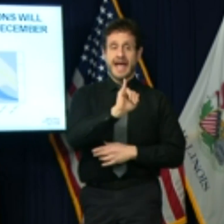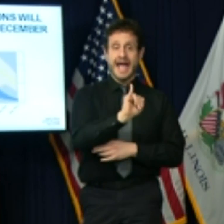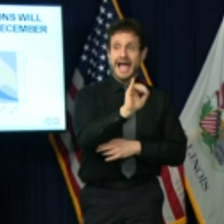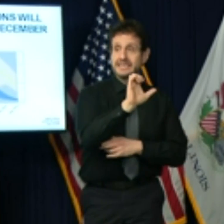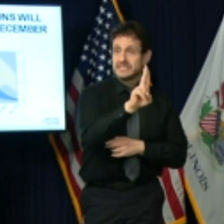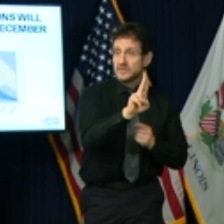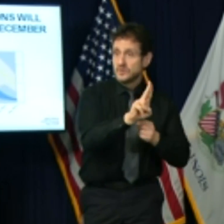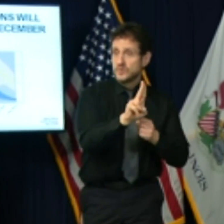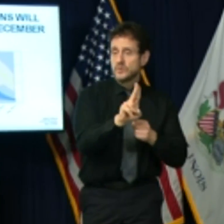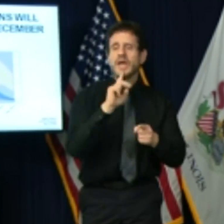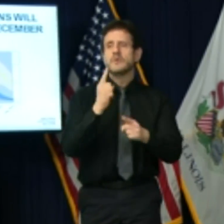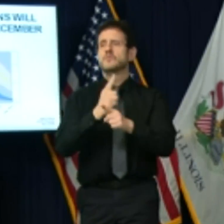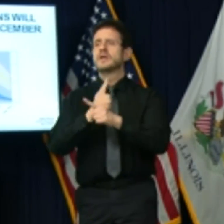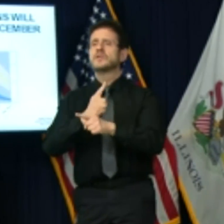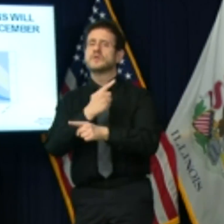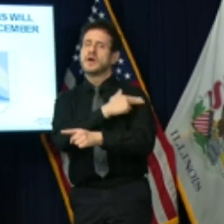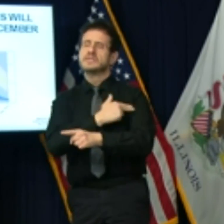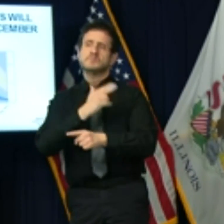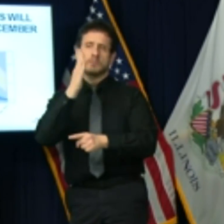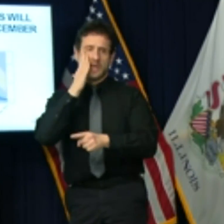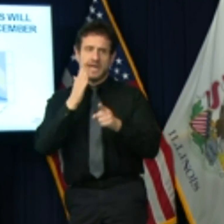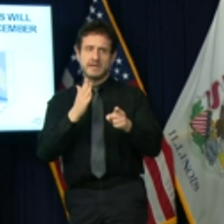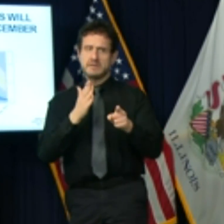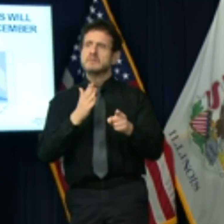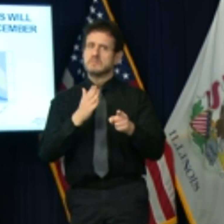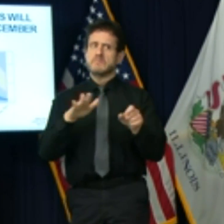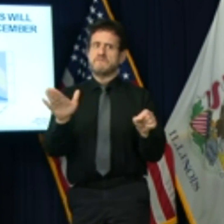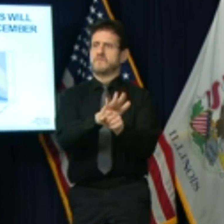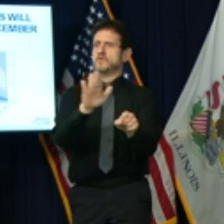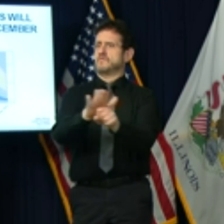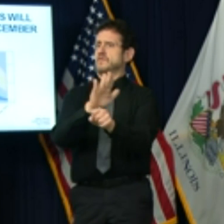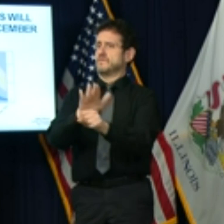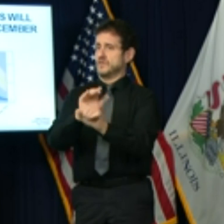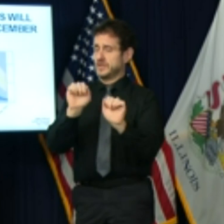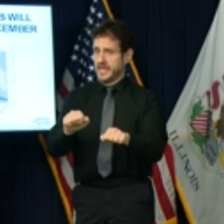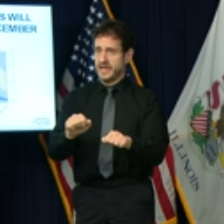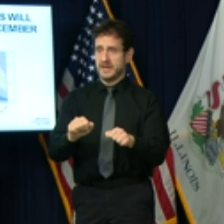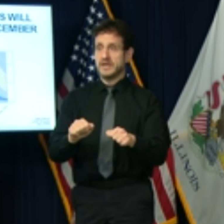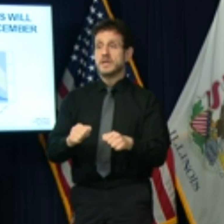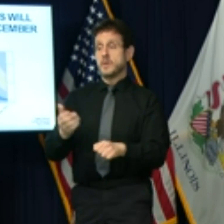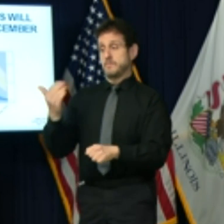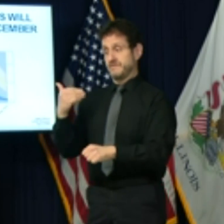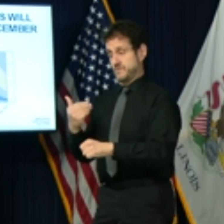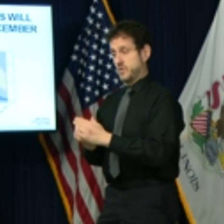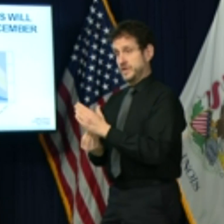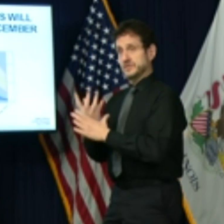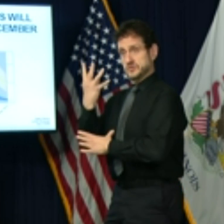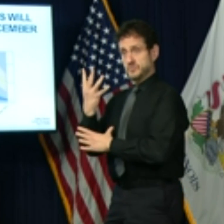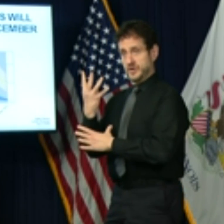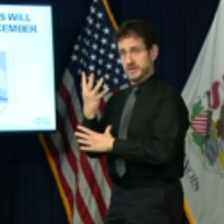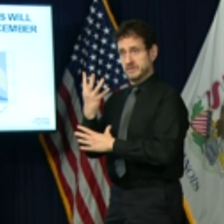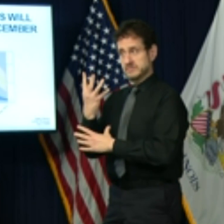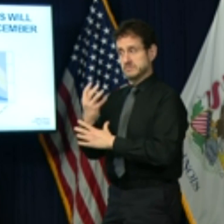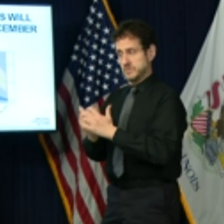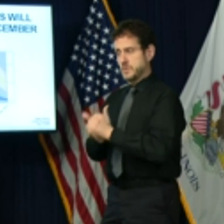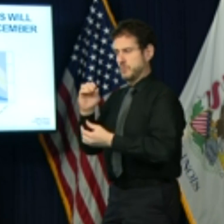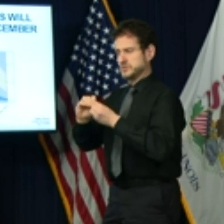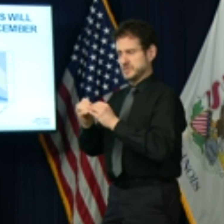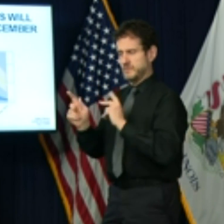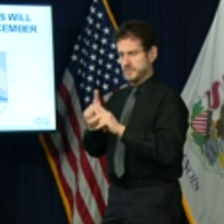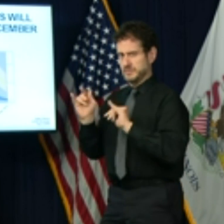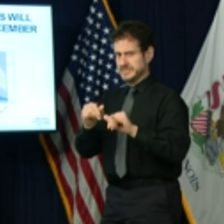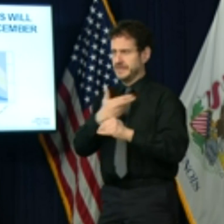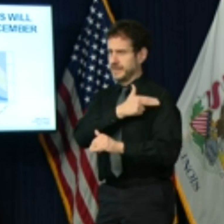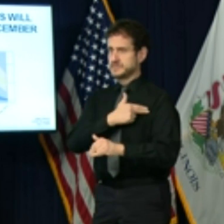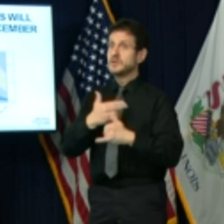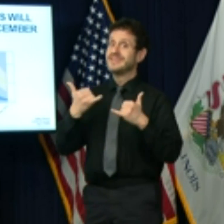by COVID-19 patients could reach as much as five times our previous records from the spring. Five